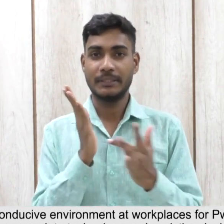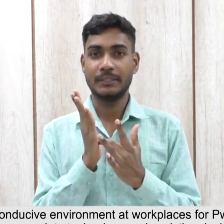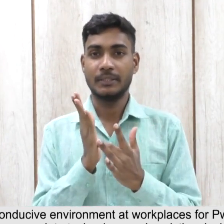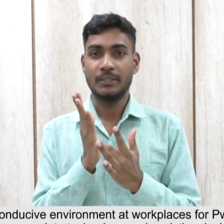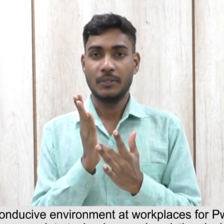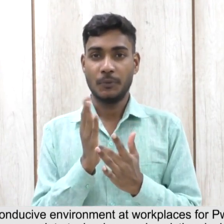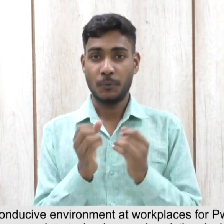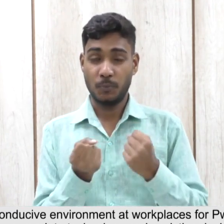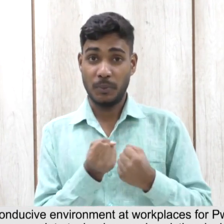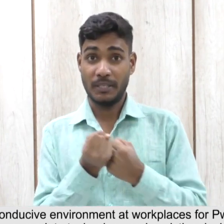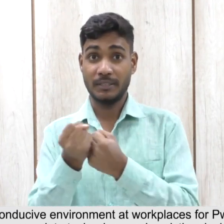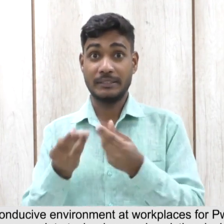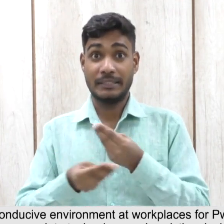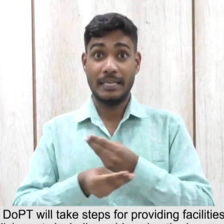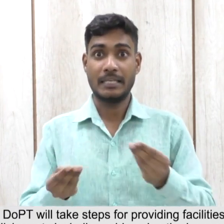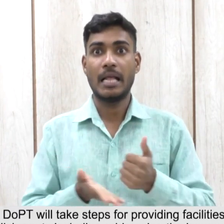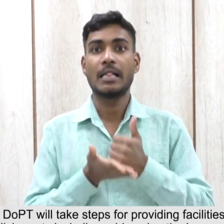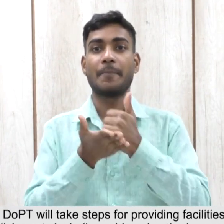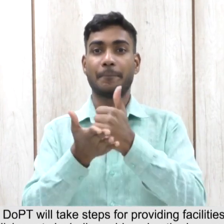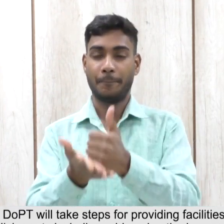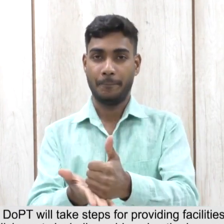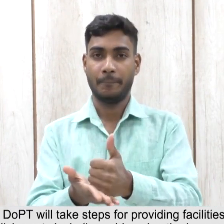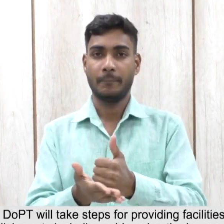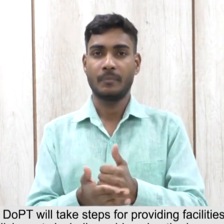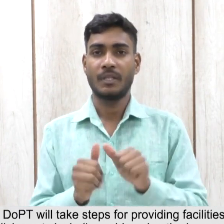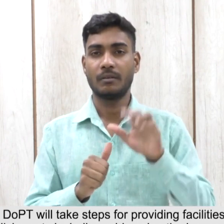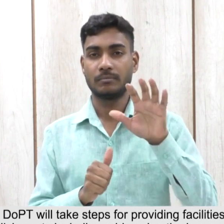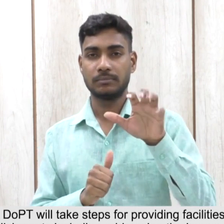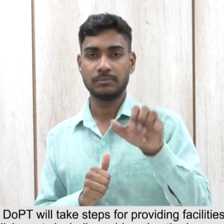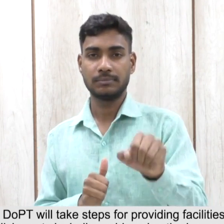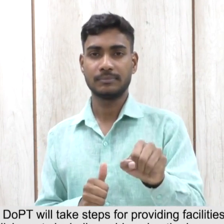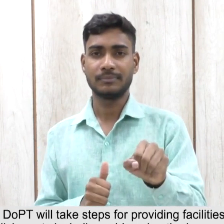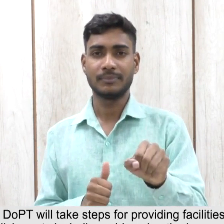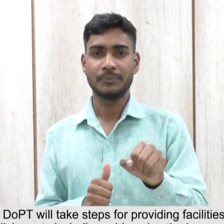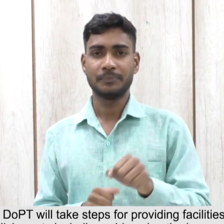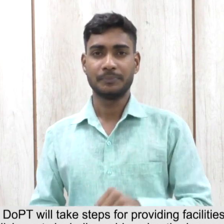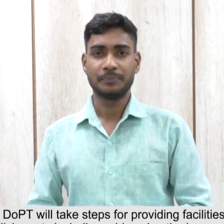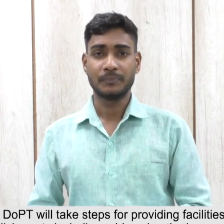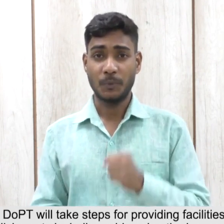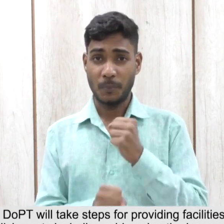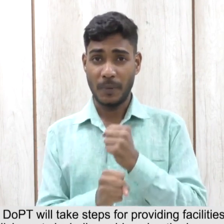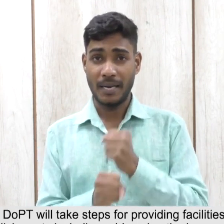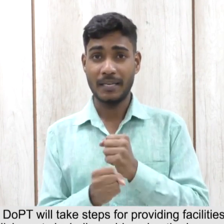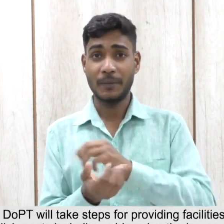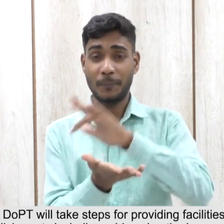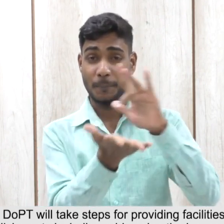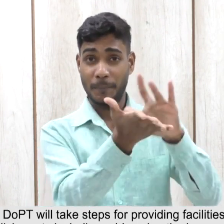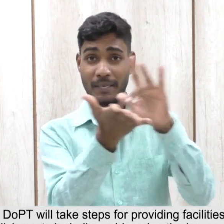support. As regards government establishments, DOPT will take steps for providing facilities to employees with